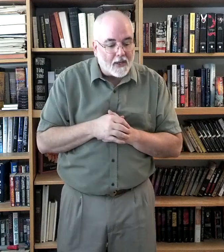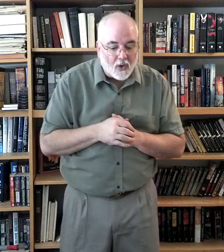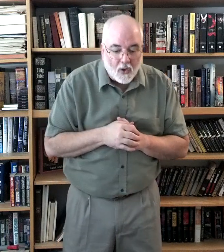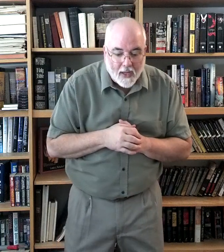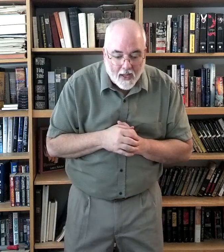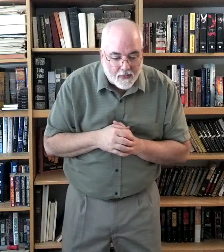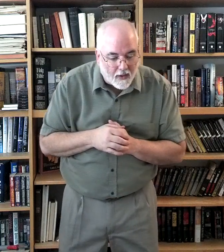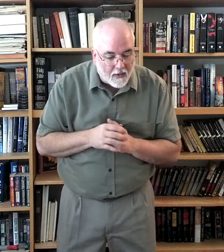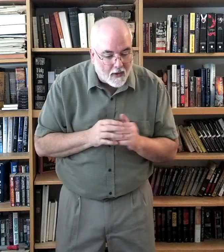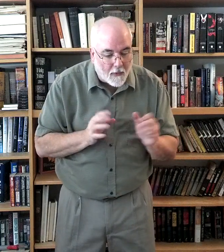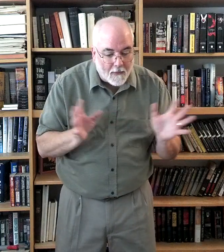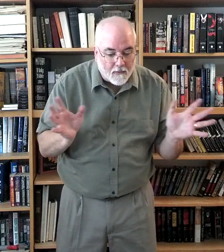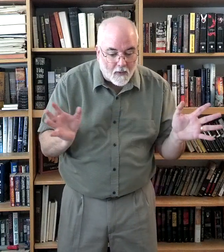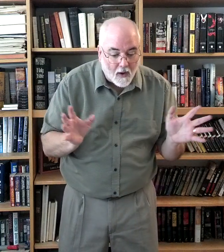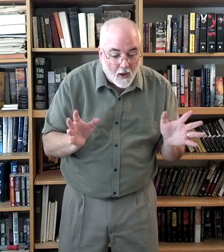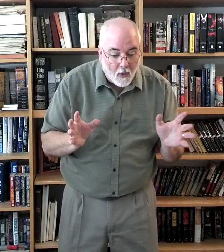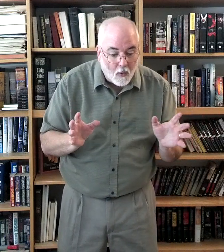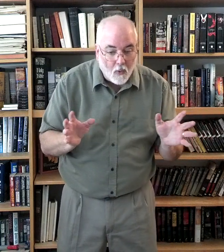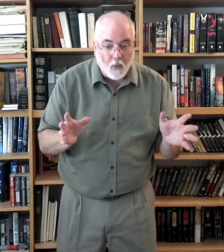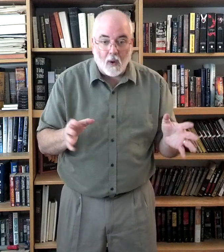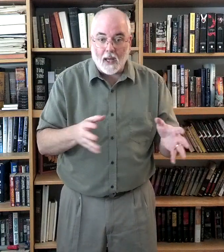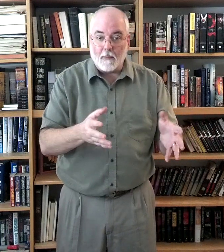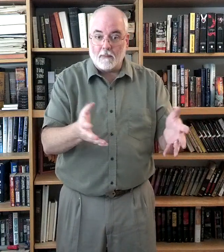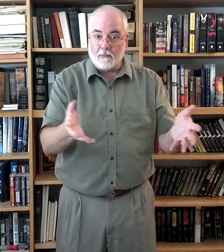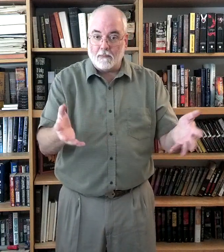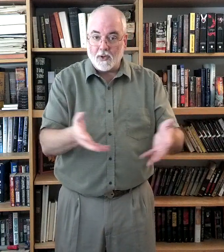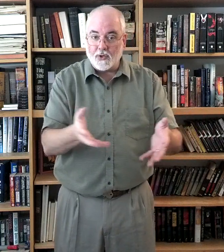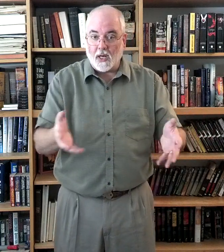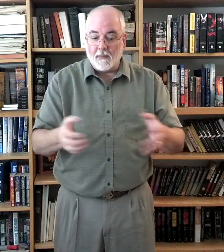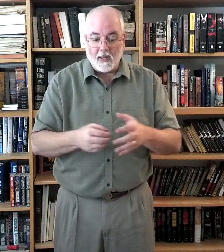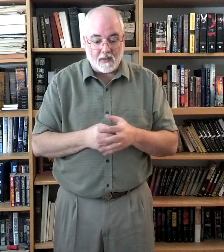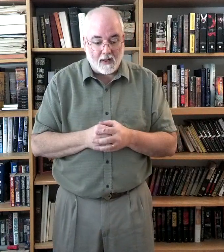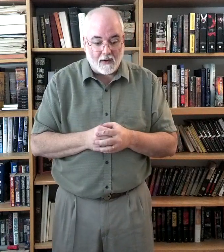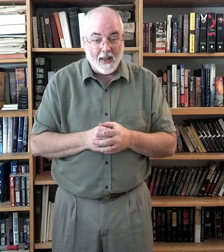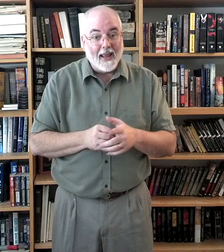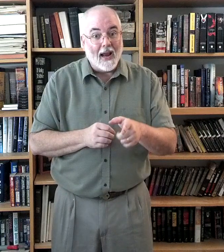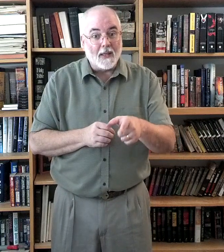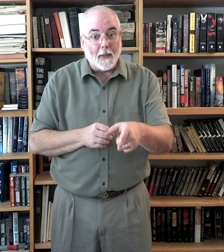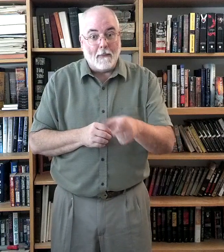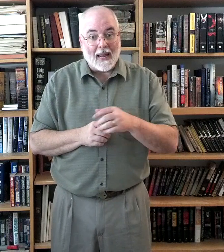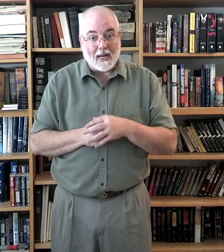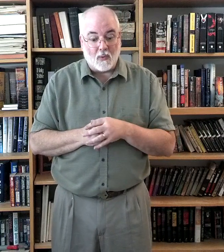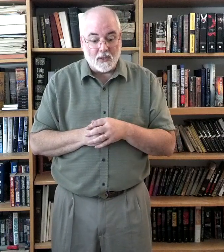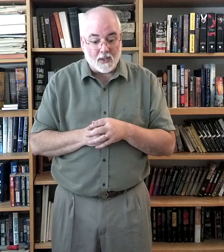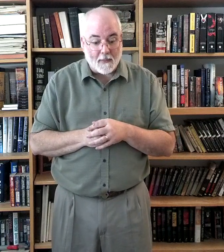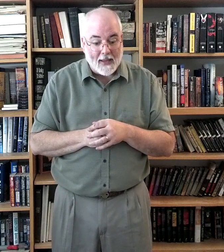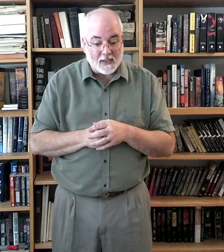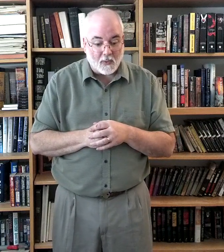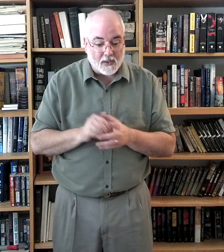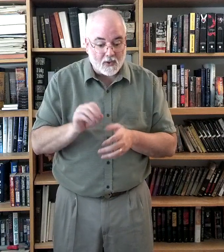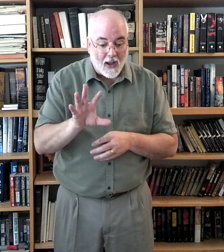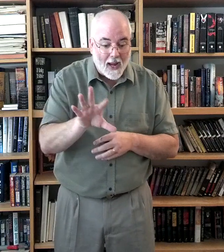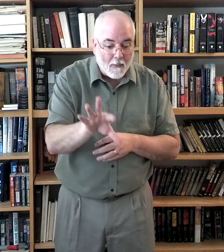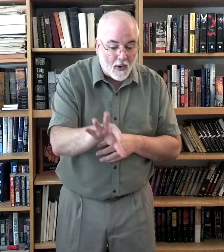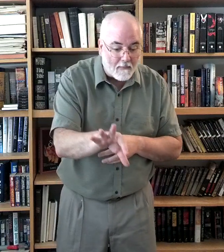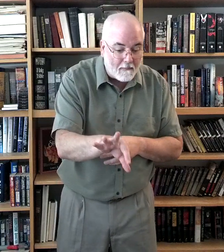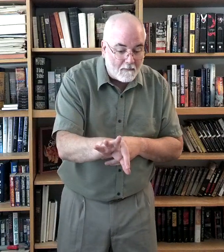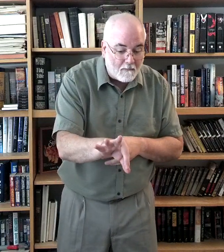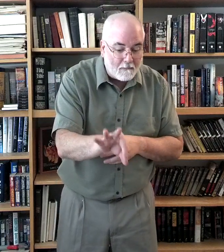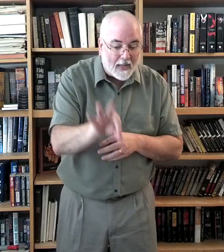you're looking out there and you go looking for, ooh, I got a bunch of jelly beans here. And the black ones are the best ones. So I'm going to pick